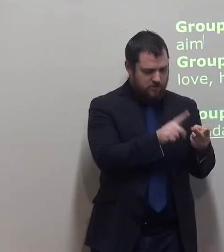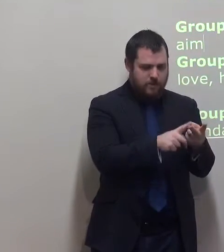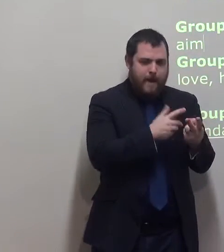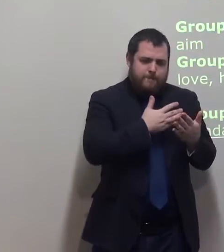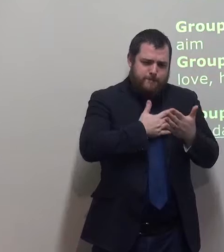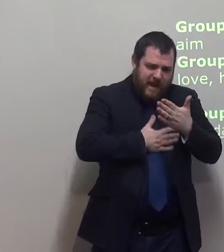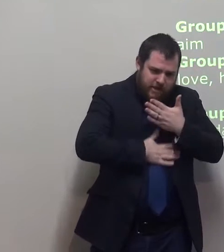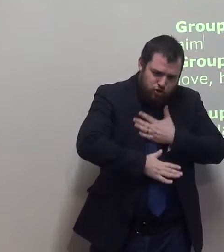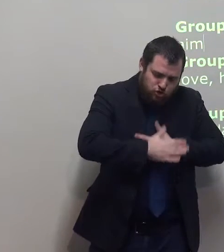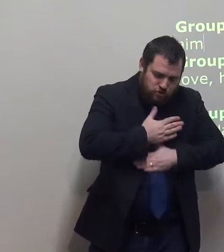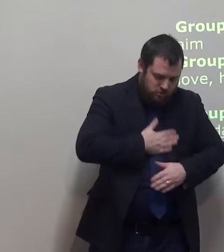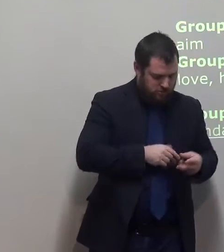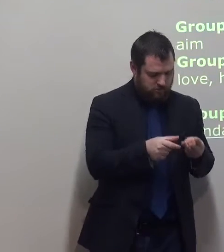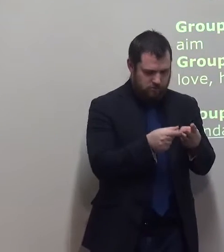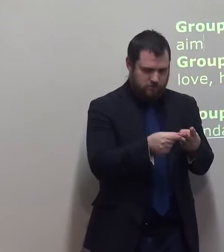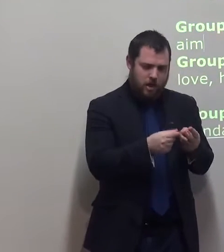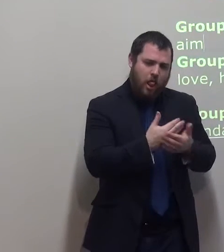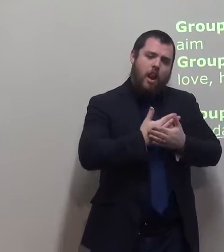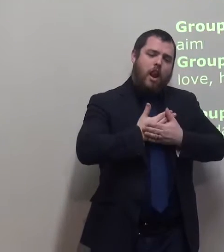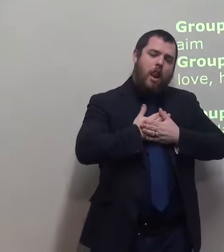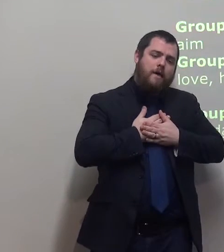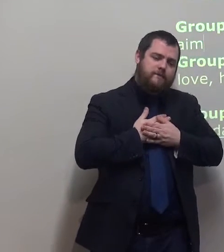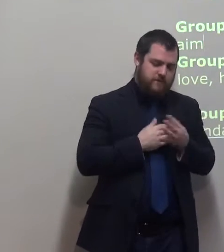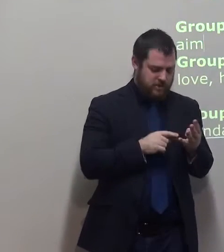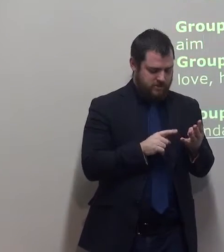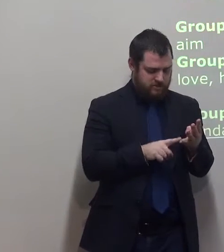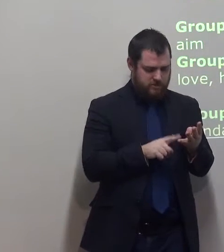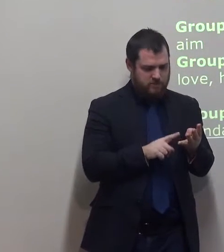love and hard work.